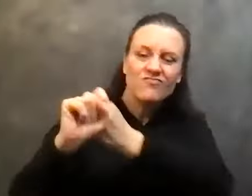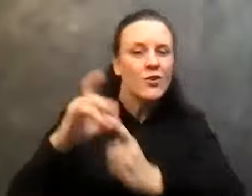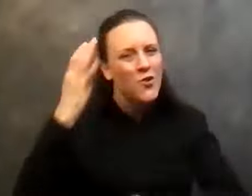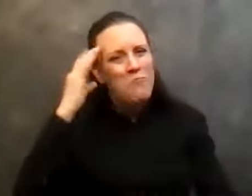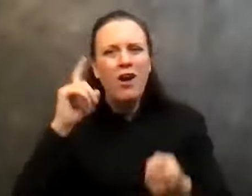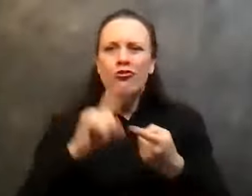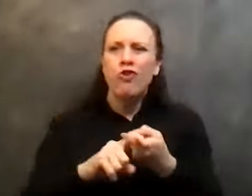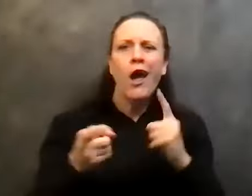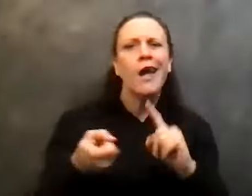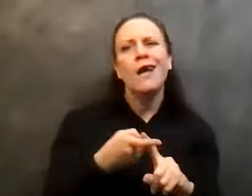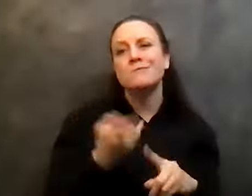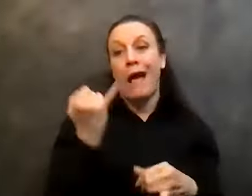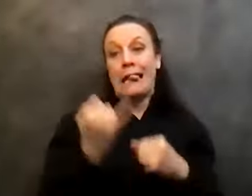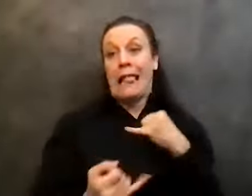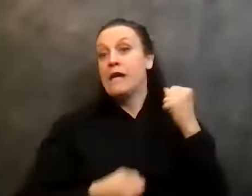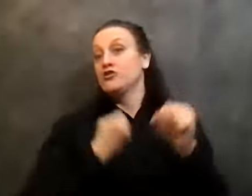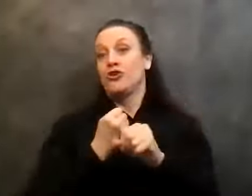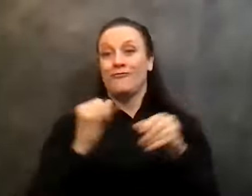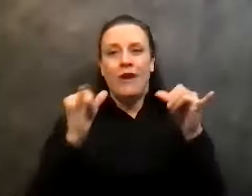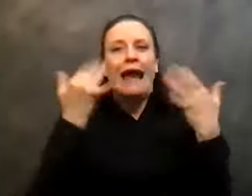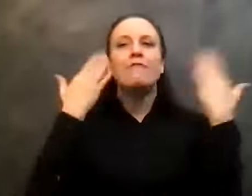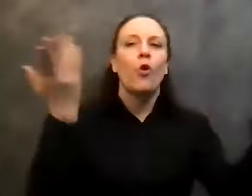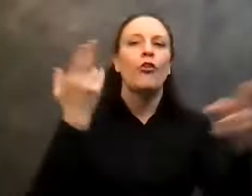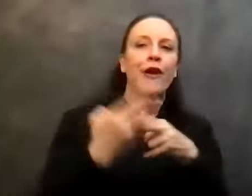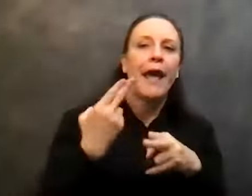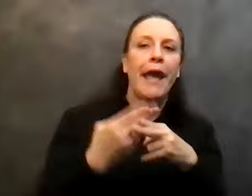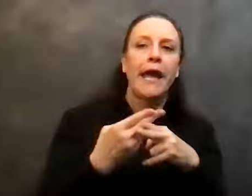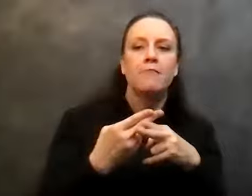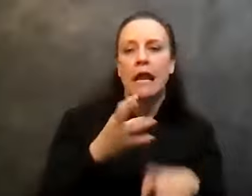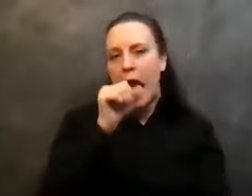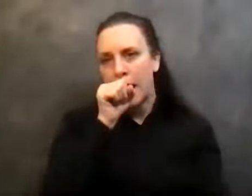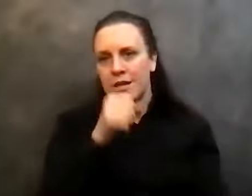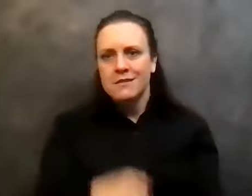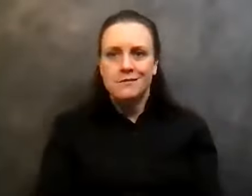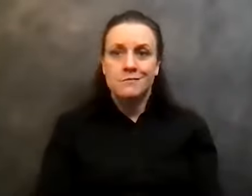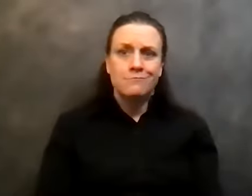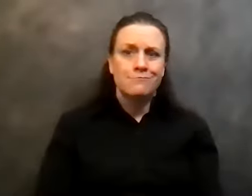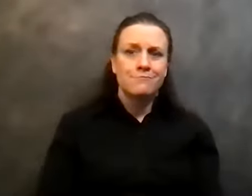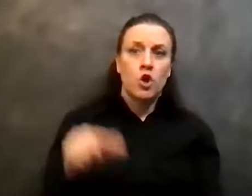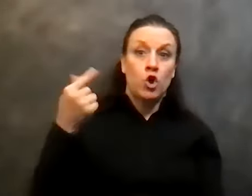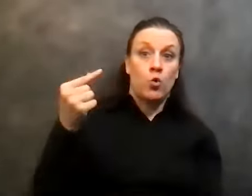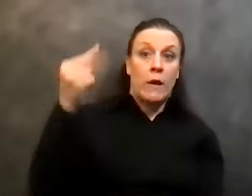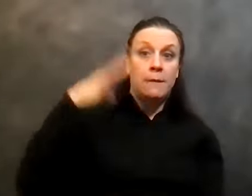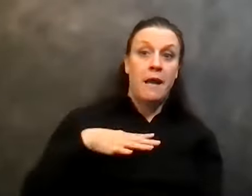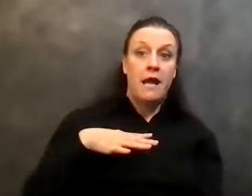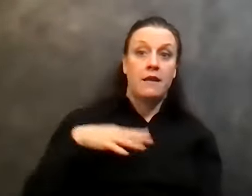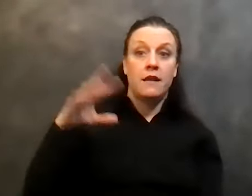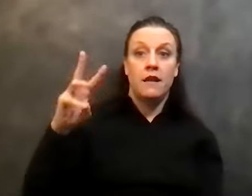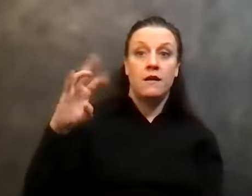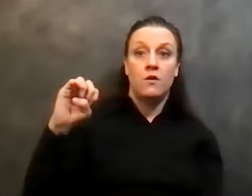last year of drinking didn't really even have names. You know, they wanted to be anonymous. There was, there was green man and Weezer and there was this guy